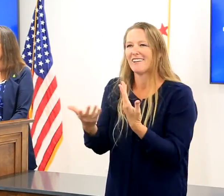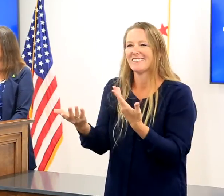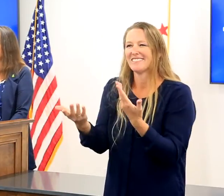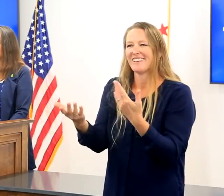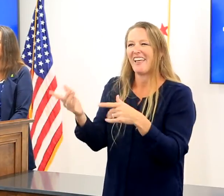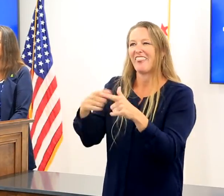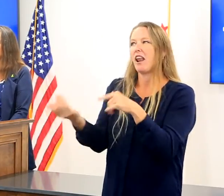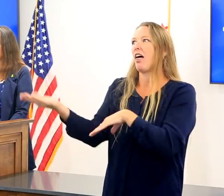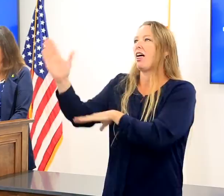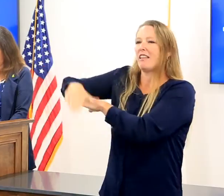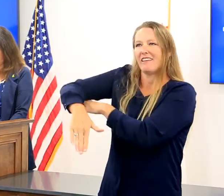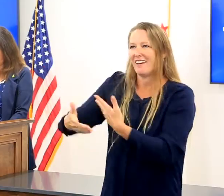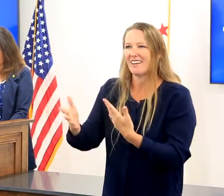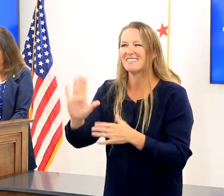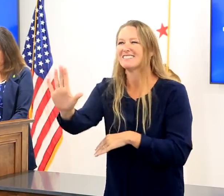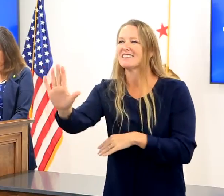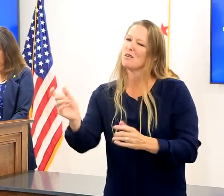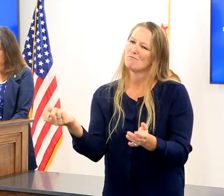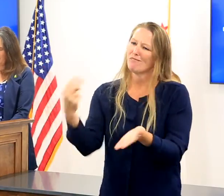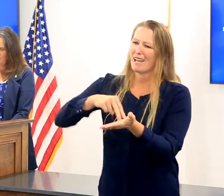the other things that keep you centered.